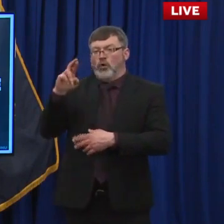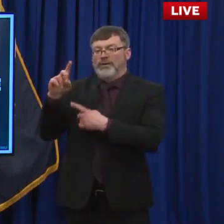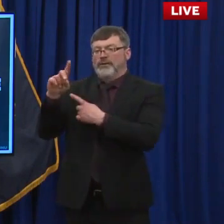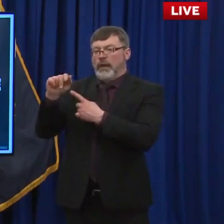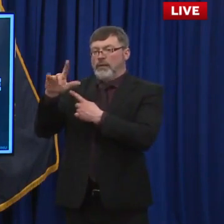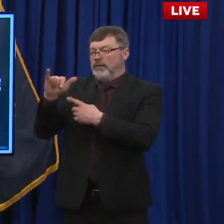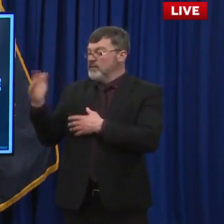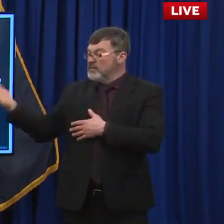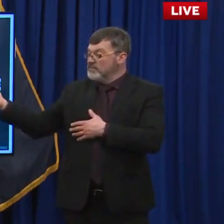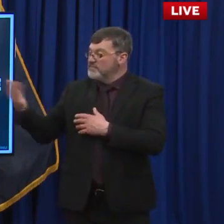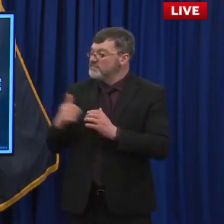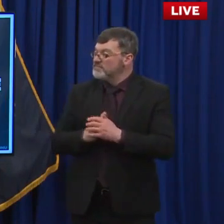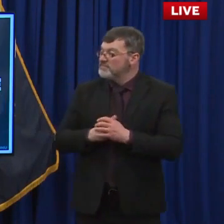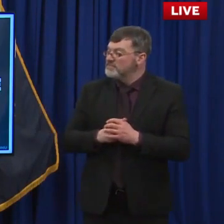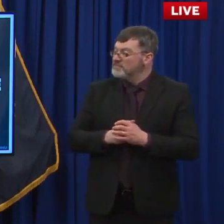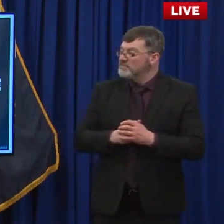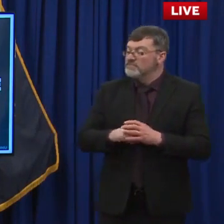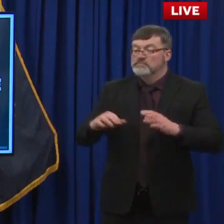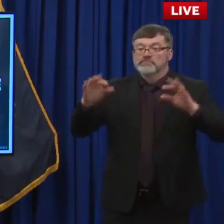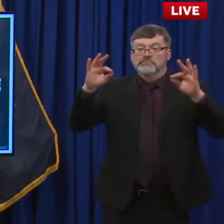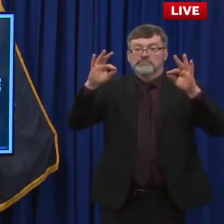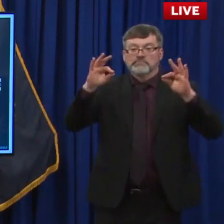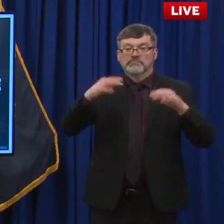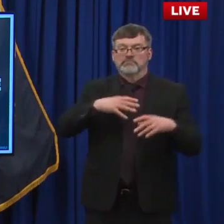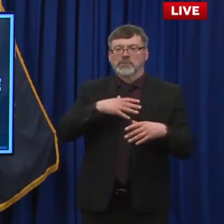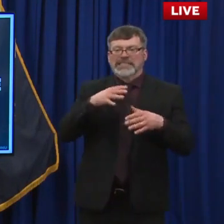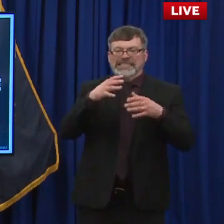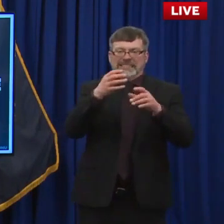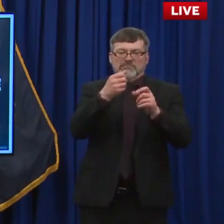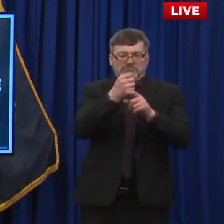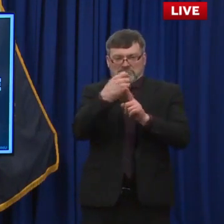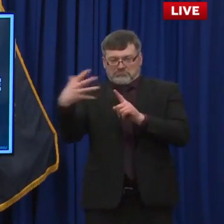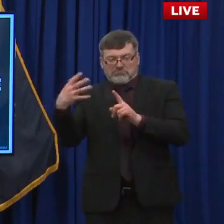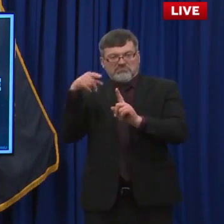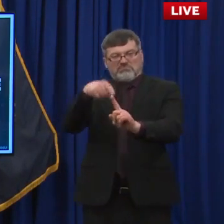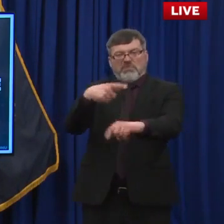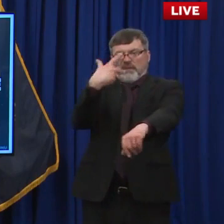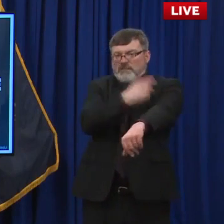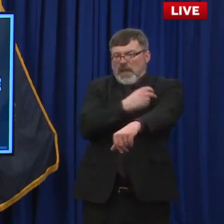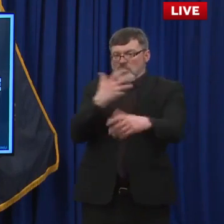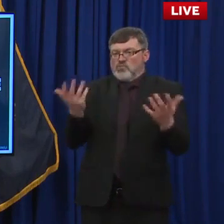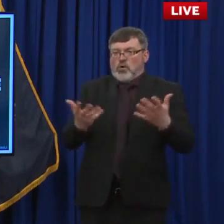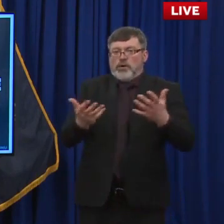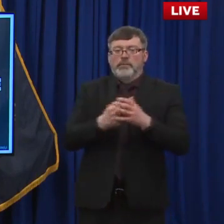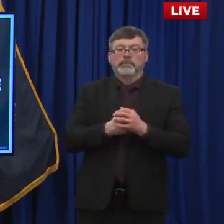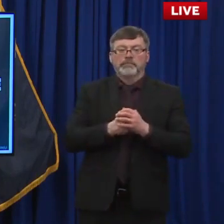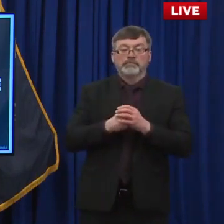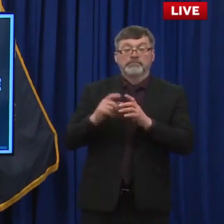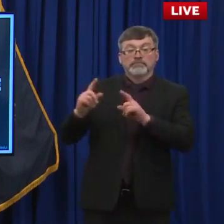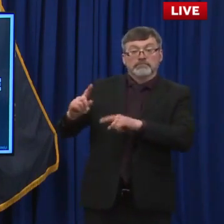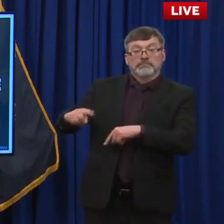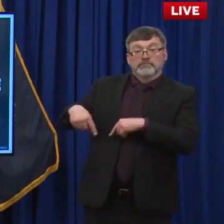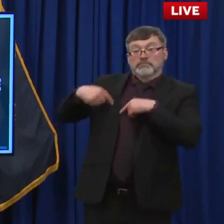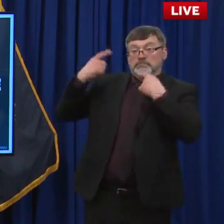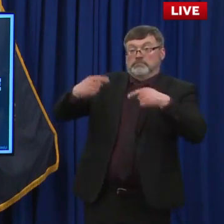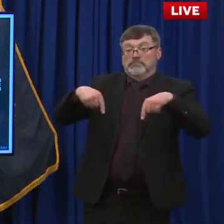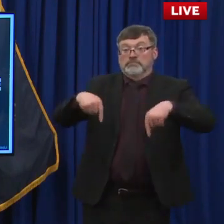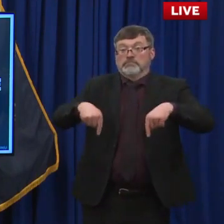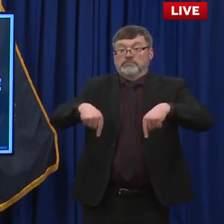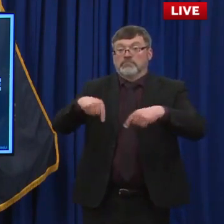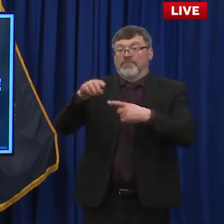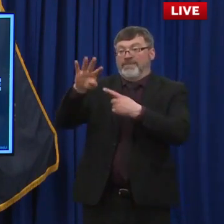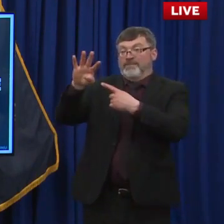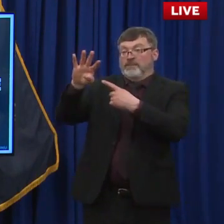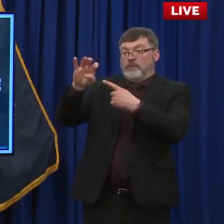Good afternoon. I'll provide some vaccine updates. Today in New Hampshire, 472,000 doses of